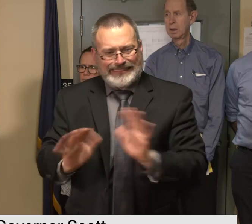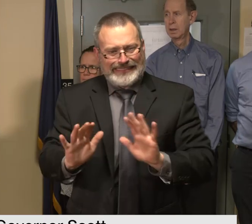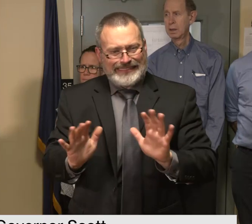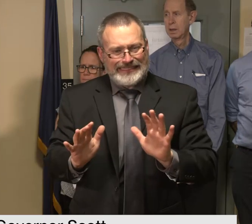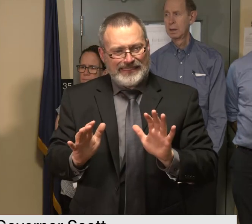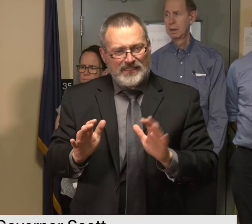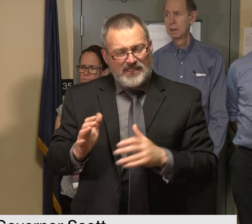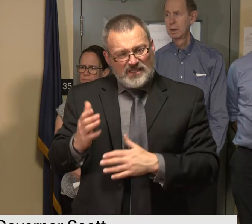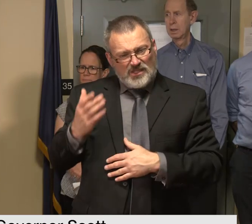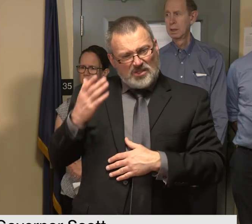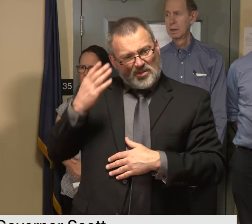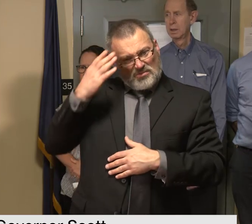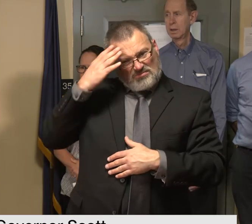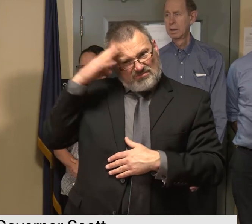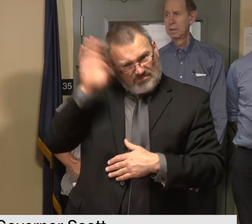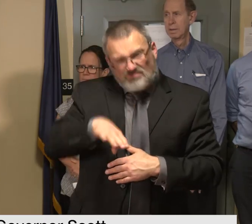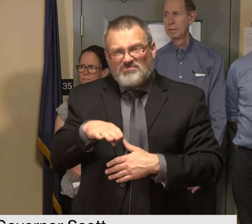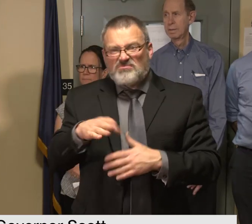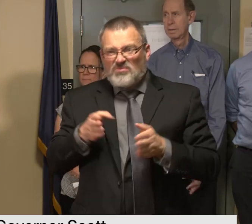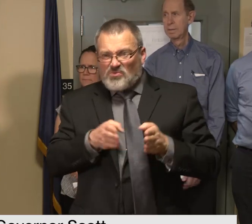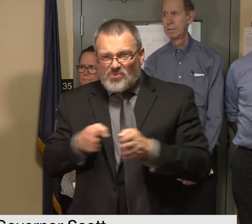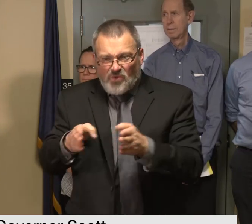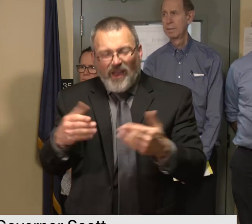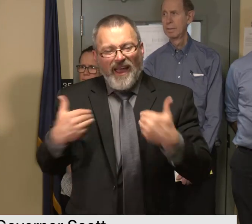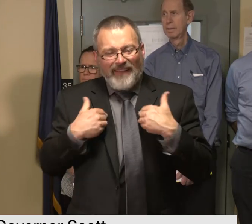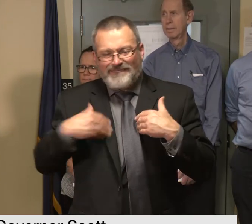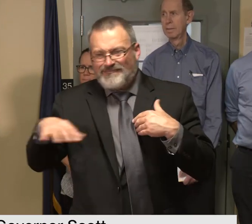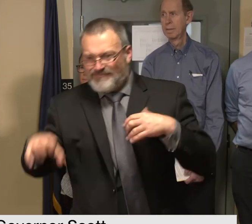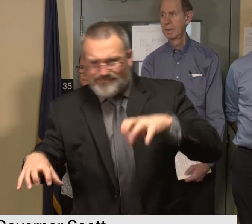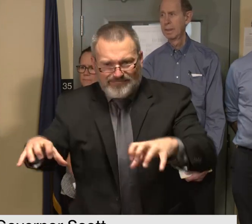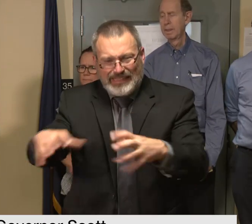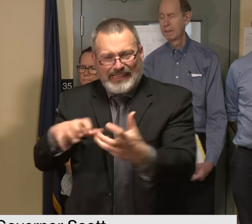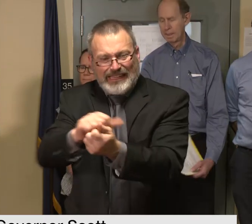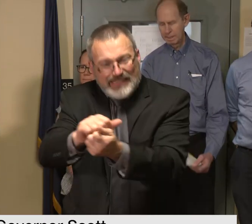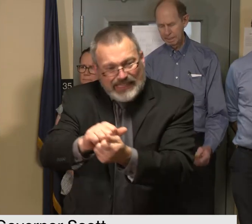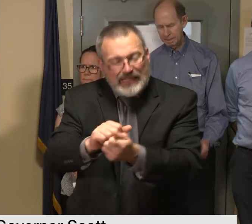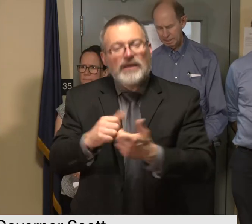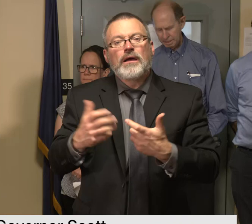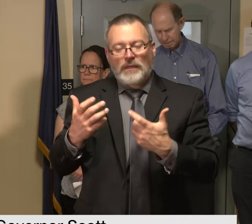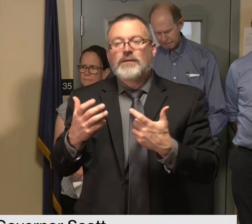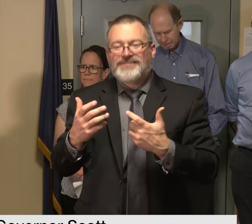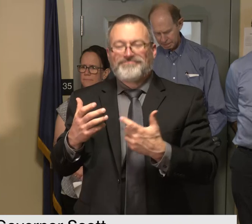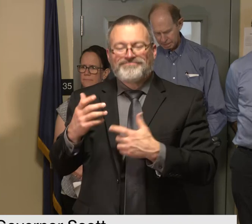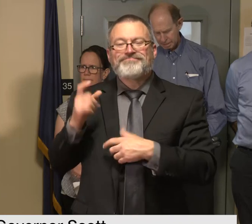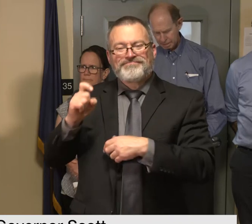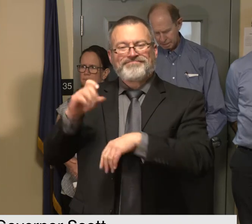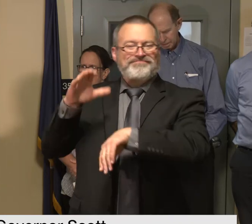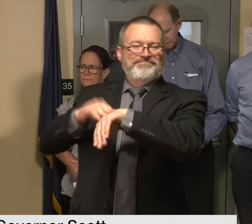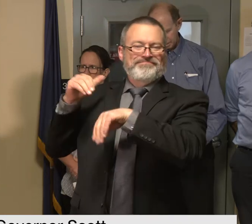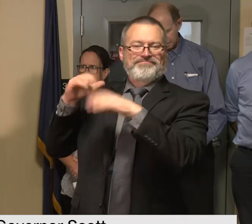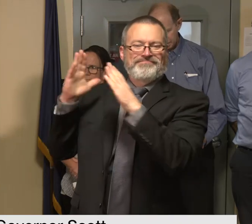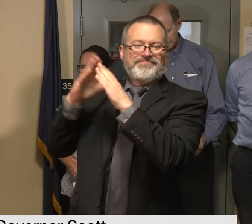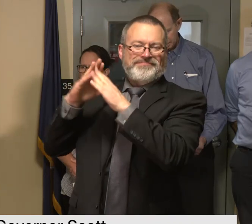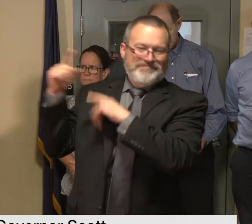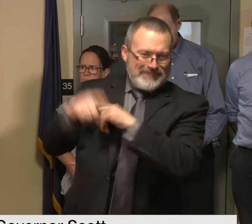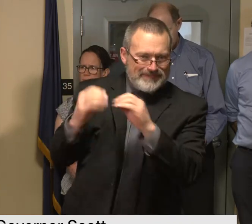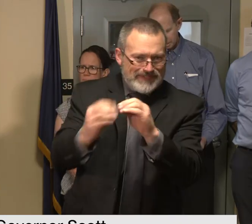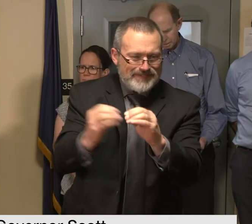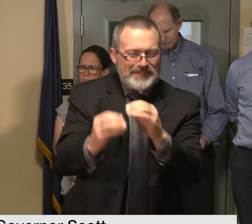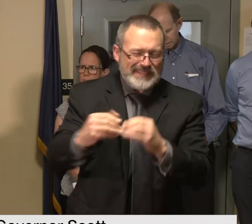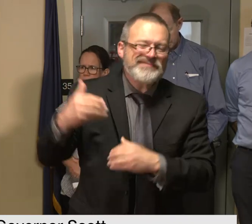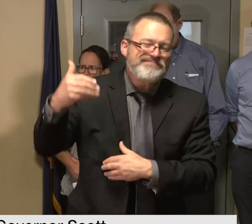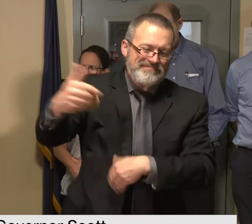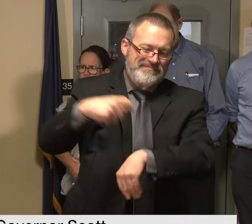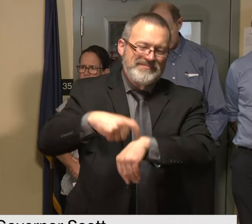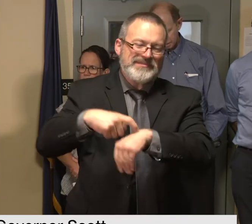feverishly to make repairs but it's going to take time to get everything reopened so if you see a road closed sign